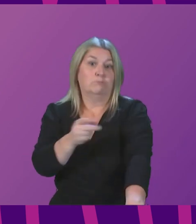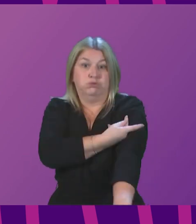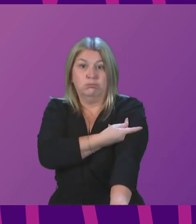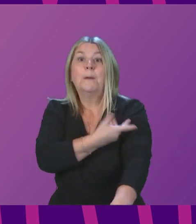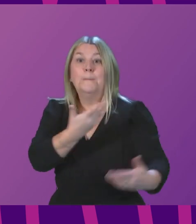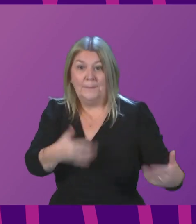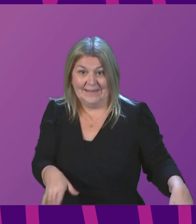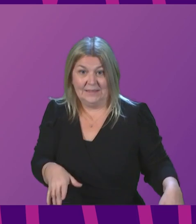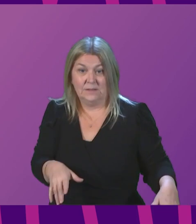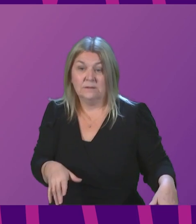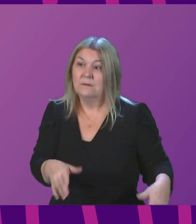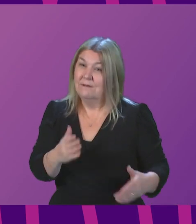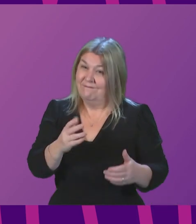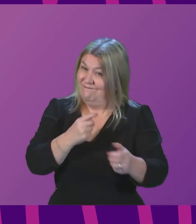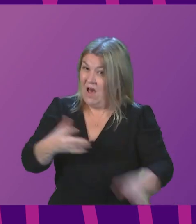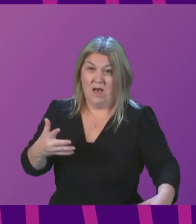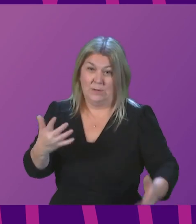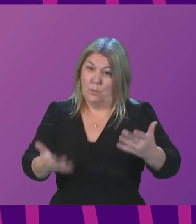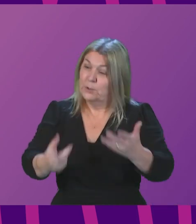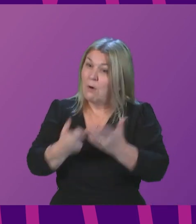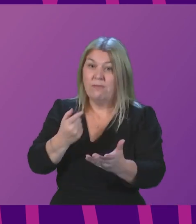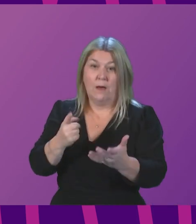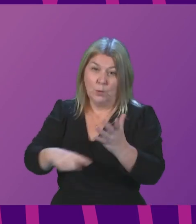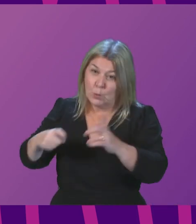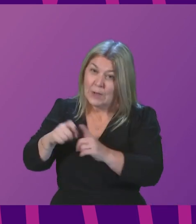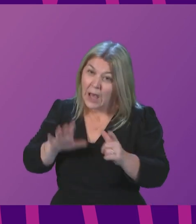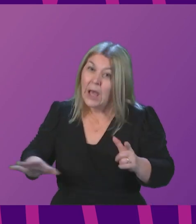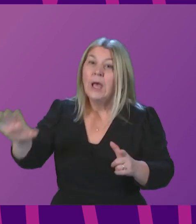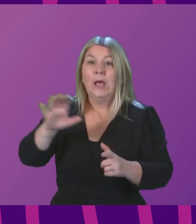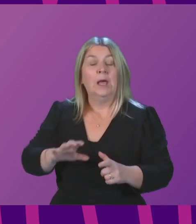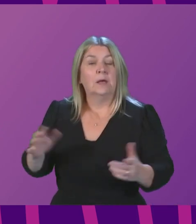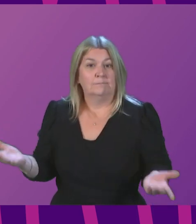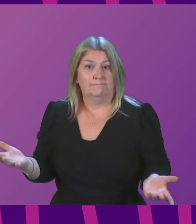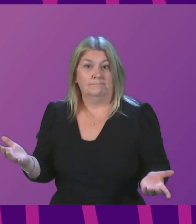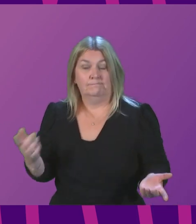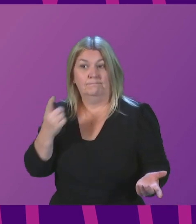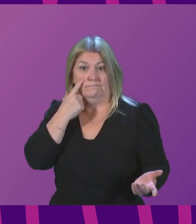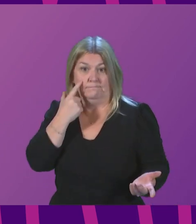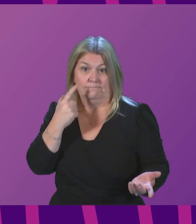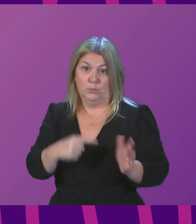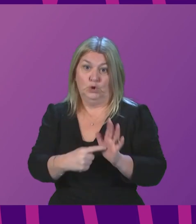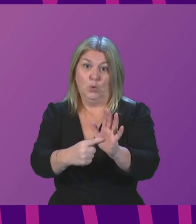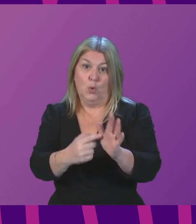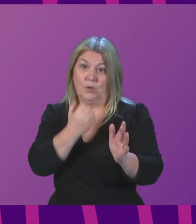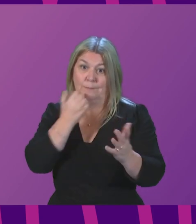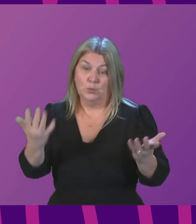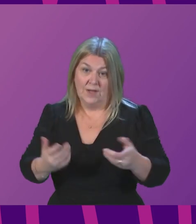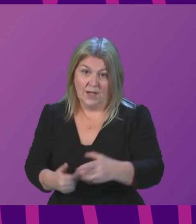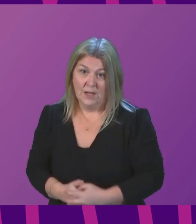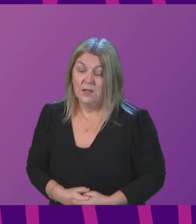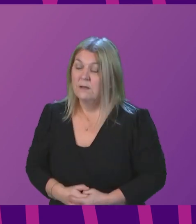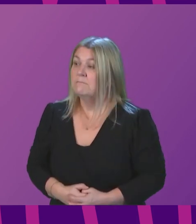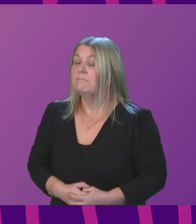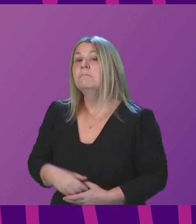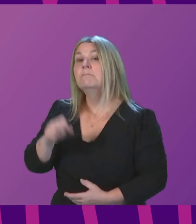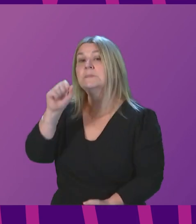UK. We are picking up pace every day. The figures I gave today demonstrate that one of the things we are doing, which is the most important thing right